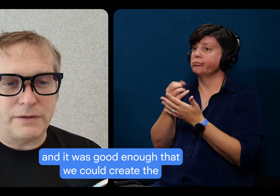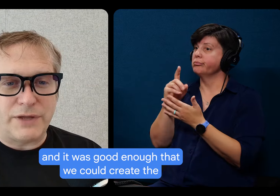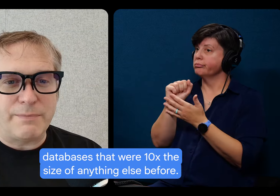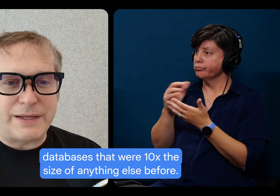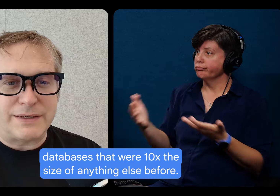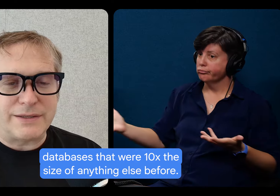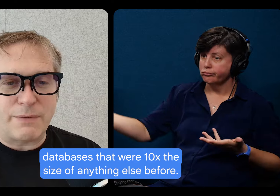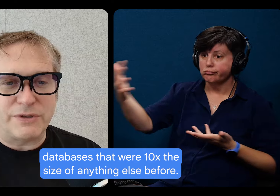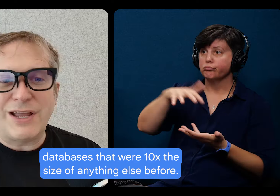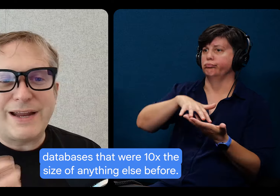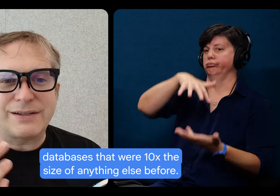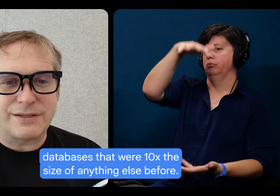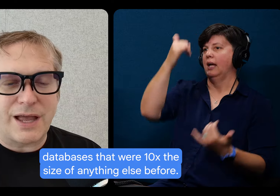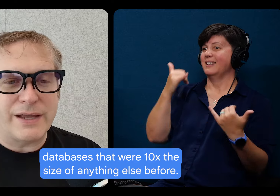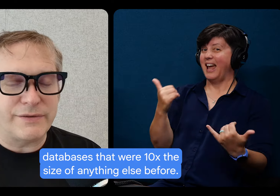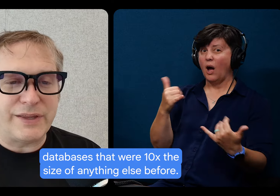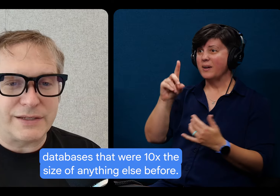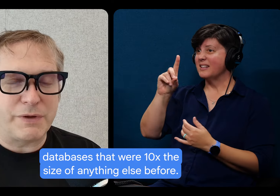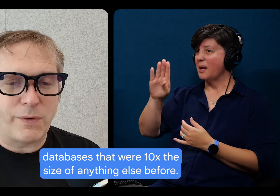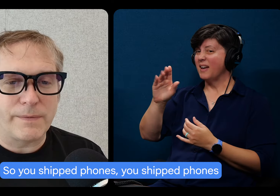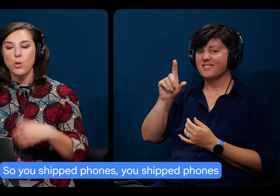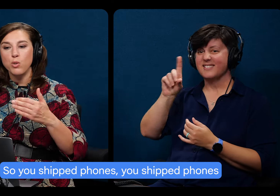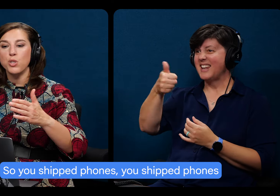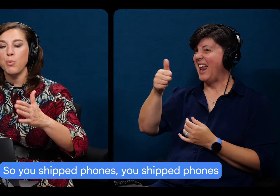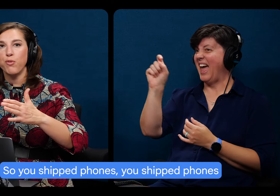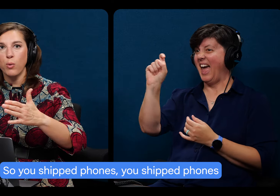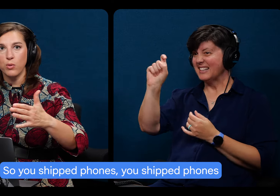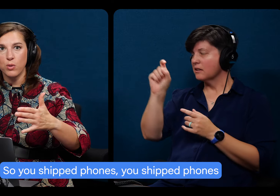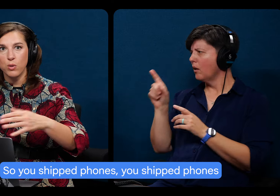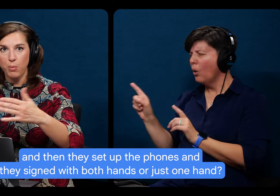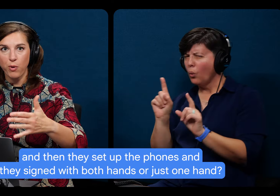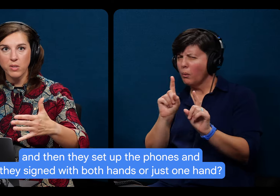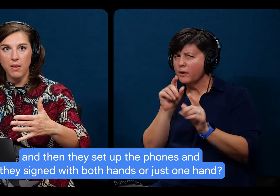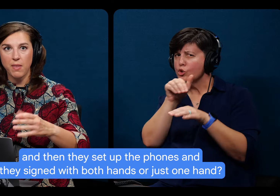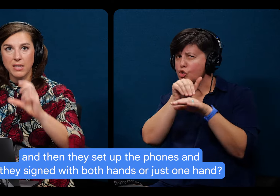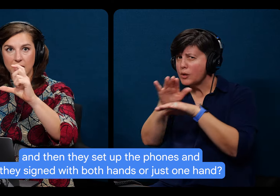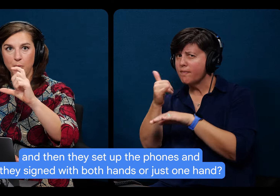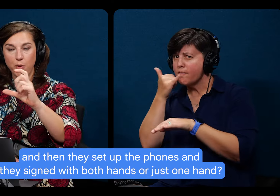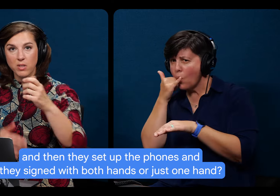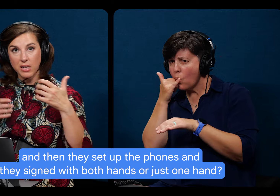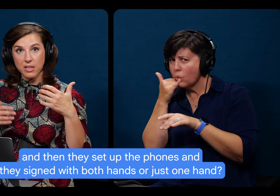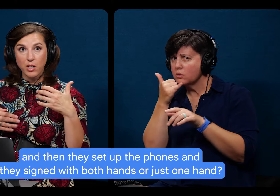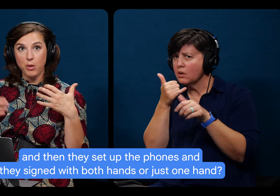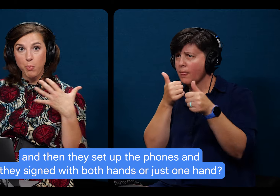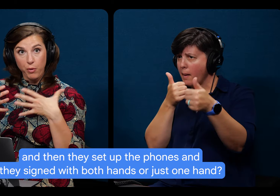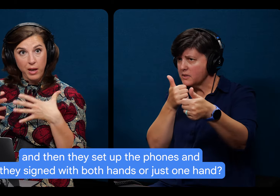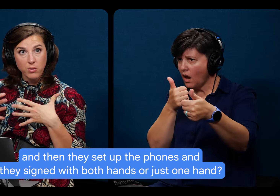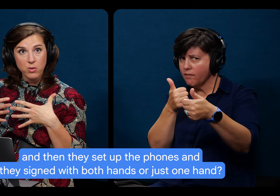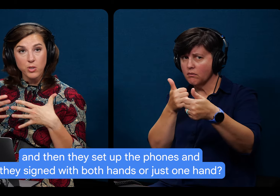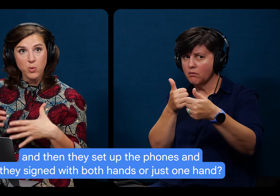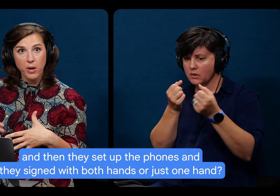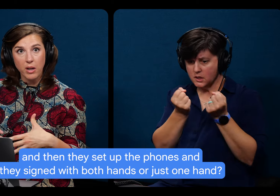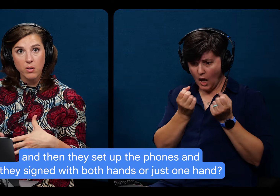uh, databases that were 10 X the size or anything else before. So you, you shipped phones, you shipped phones, and then they set up the phones and they signed with both